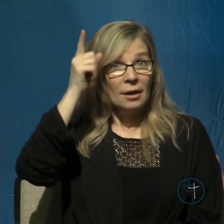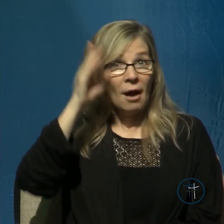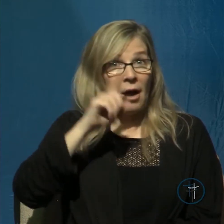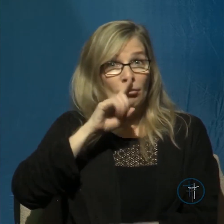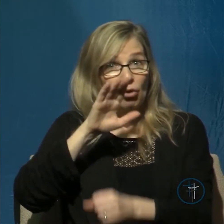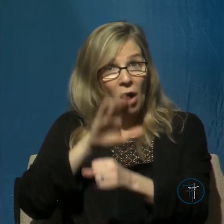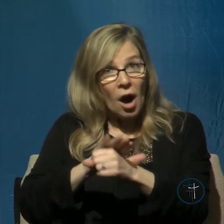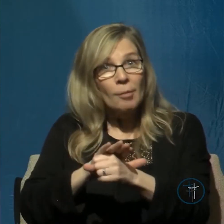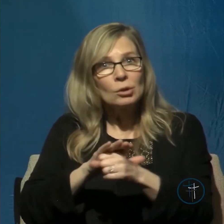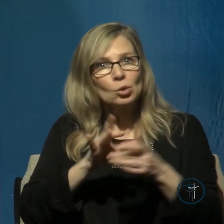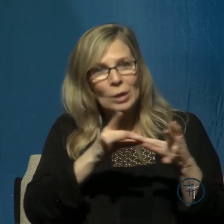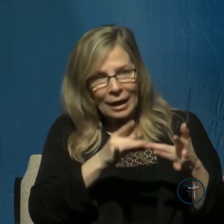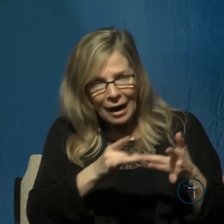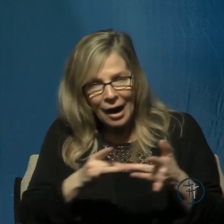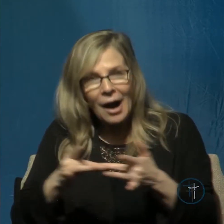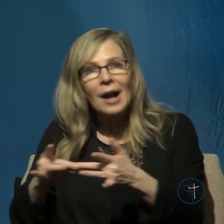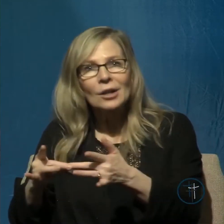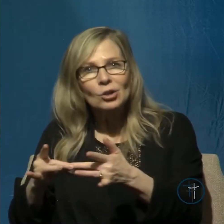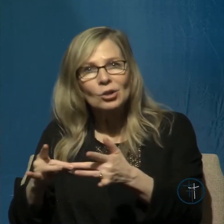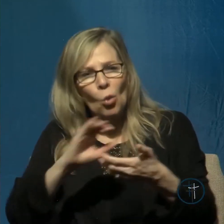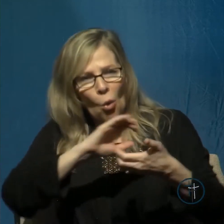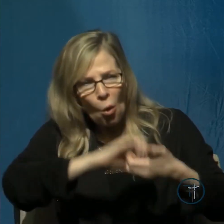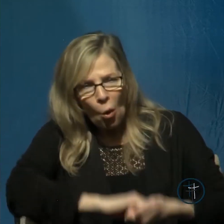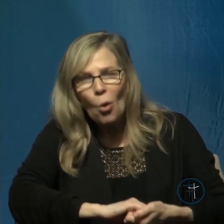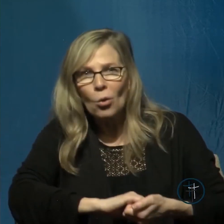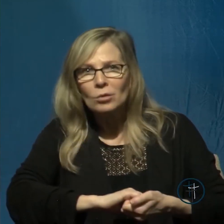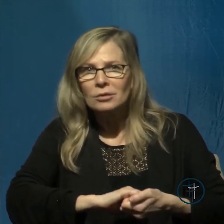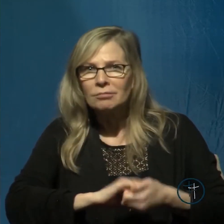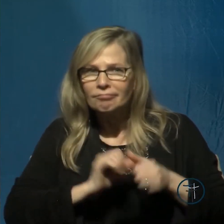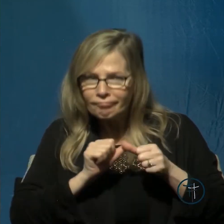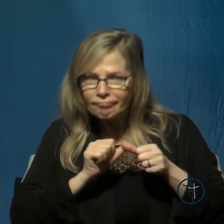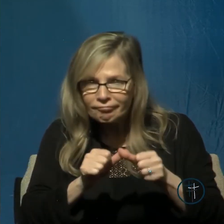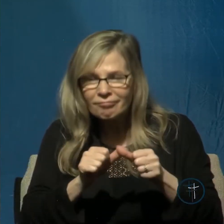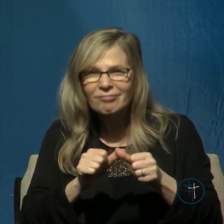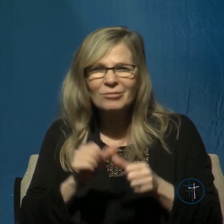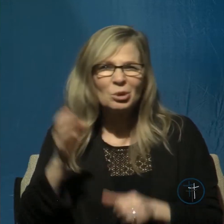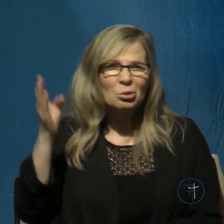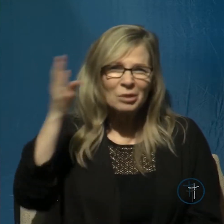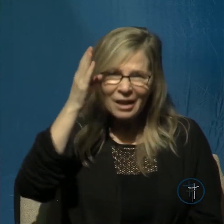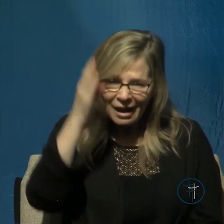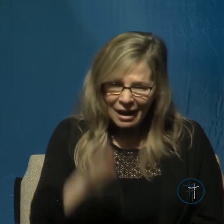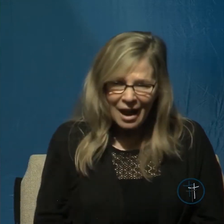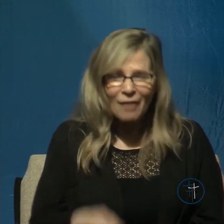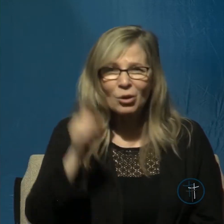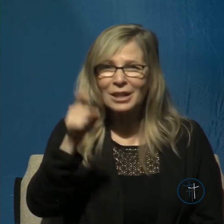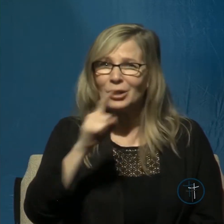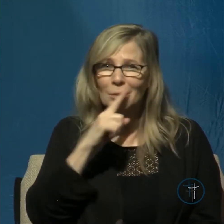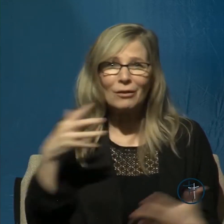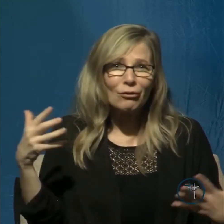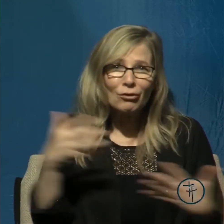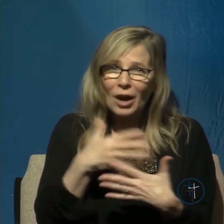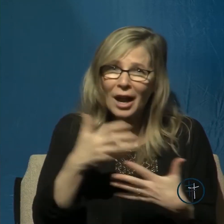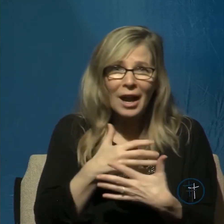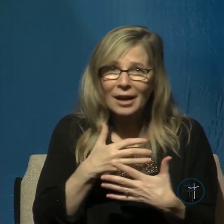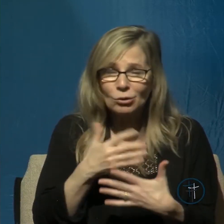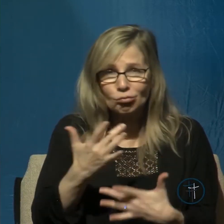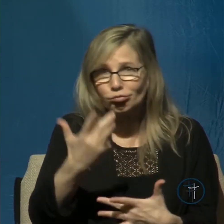sustain you your entire life, you don't ever, ever need to be afraid of getting an illness or a life-threatening disease because